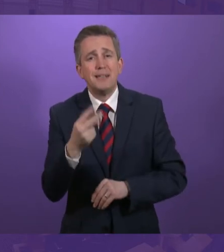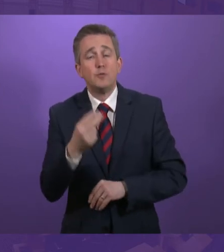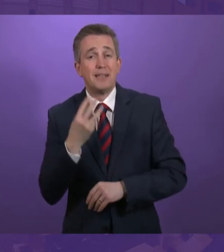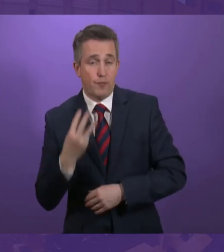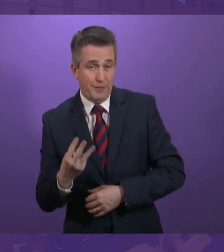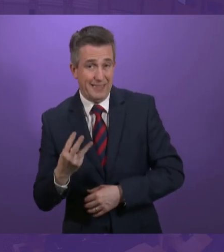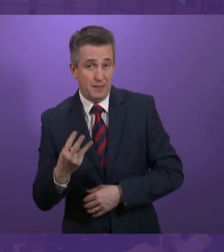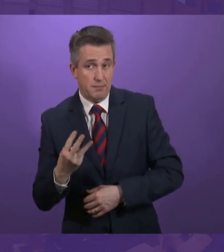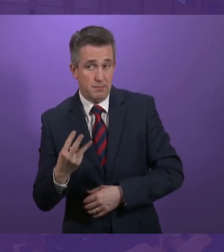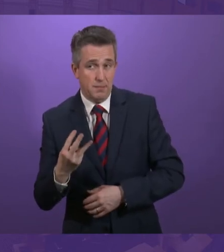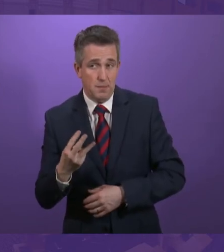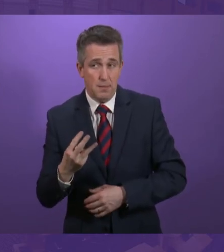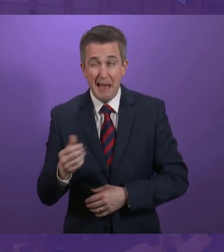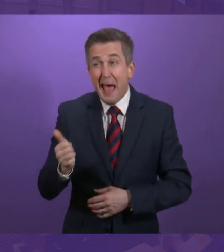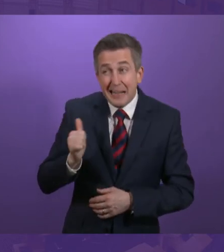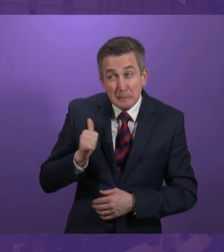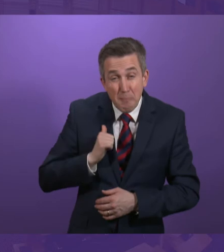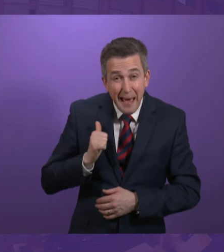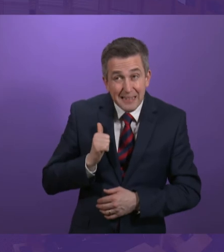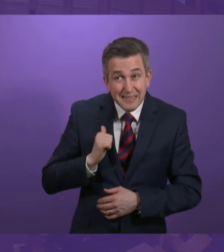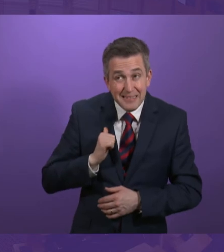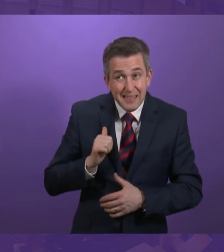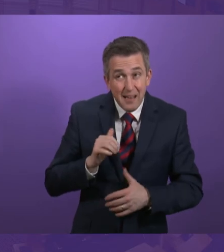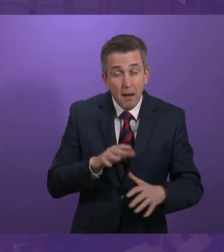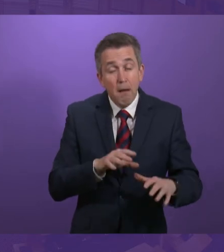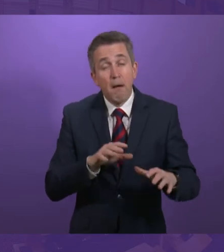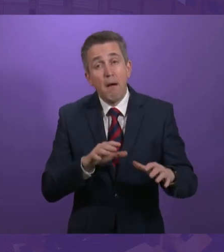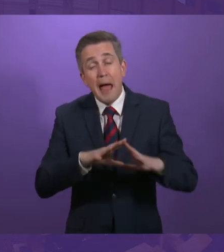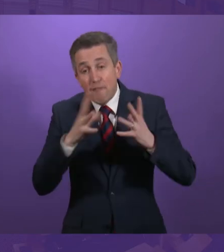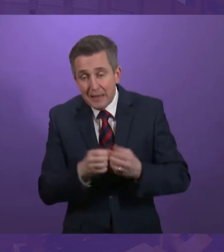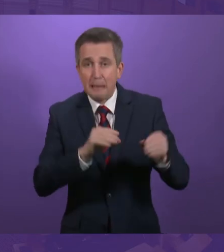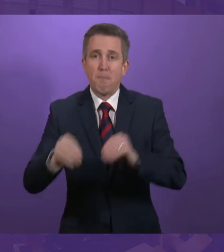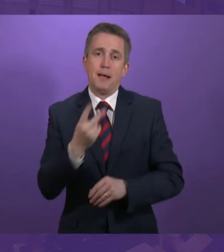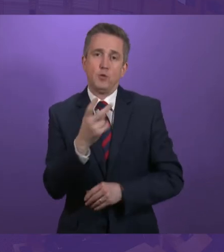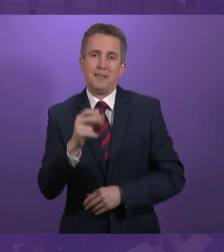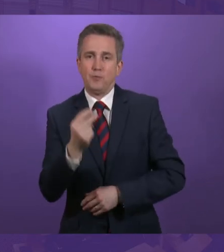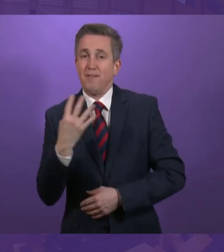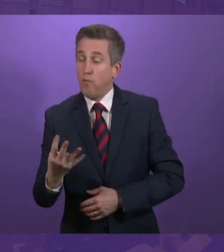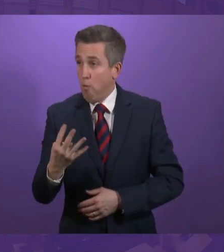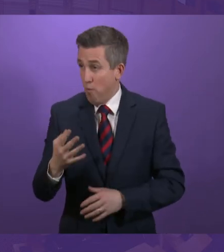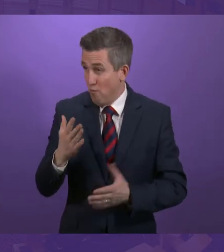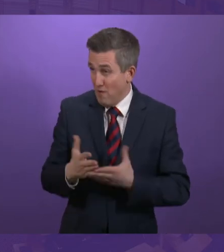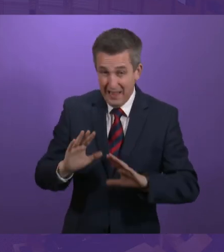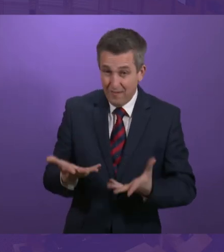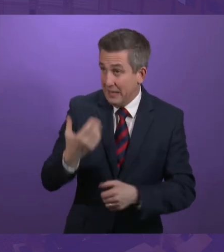expects all cases to be fully transferred by 2024, which is not a guarantee of anything.